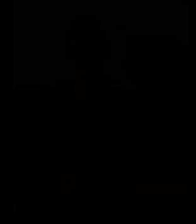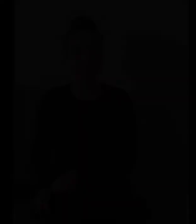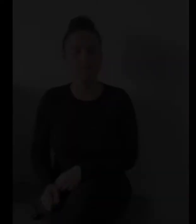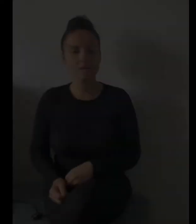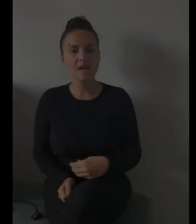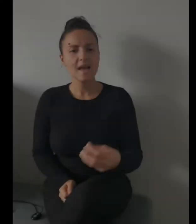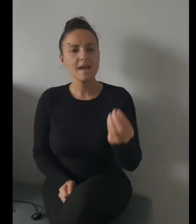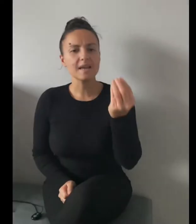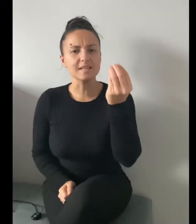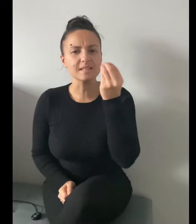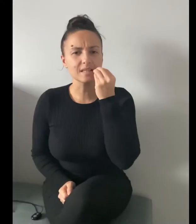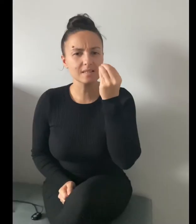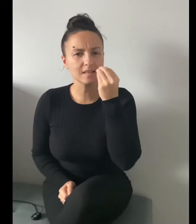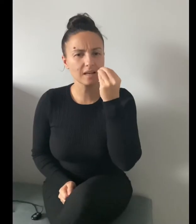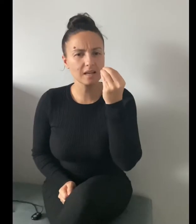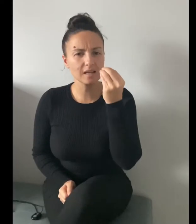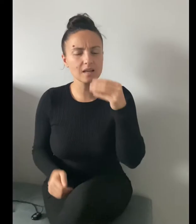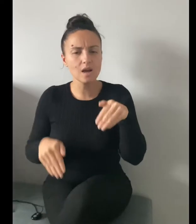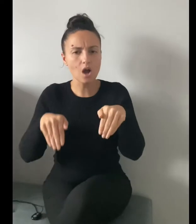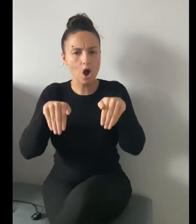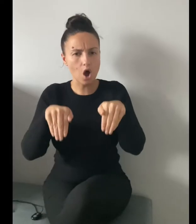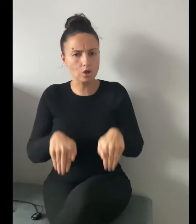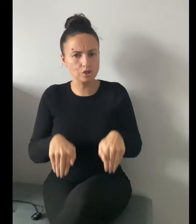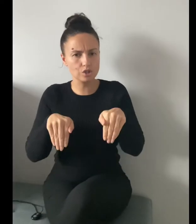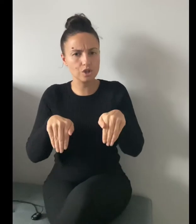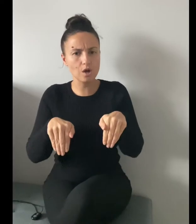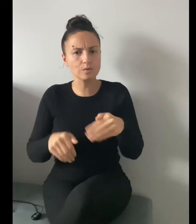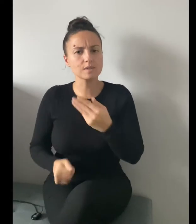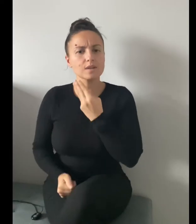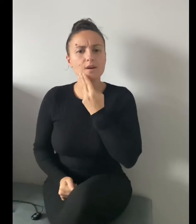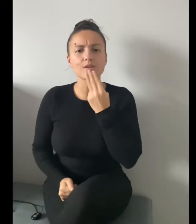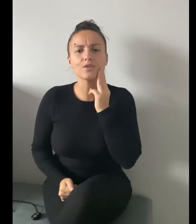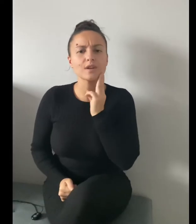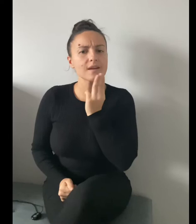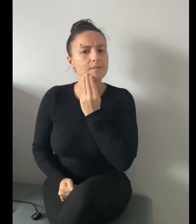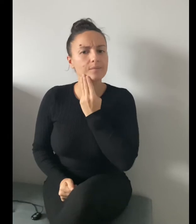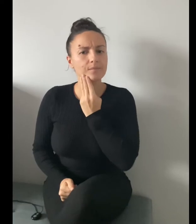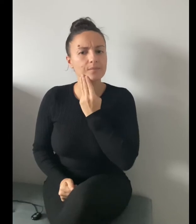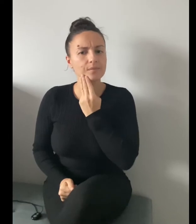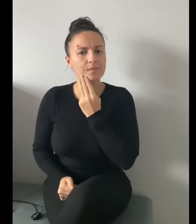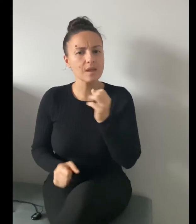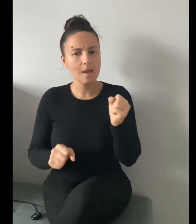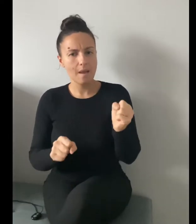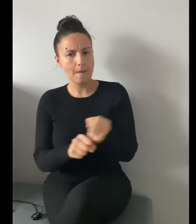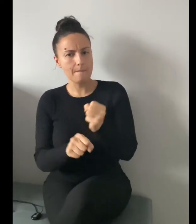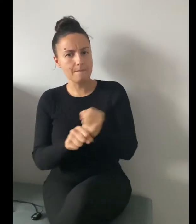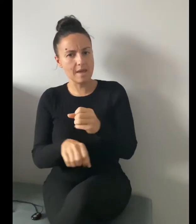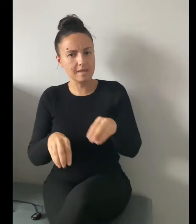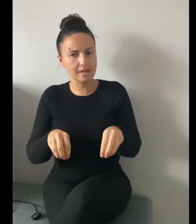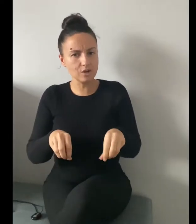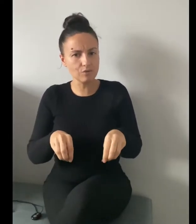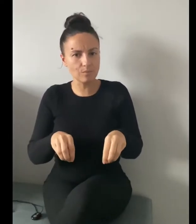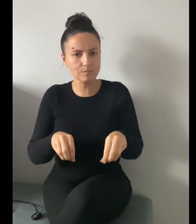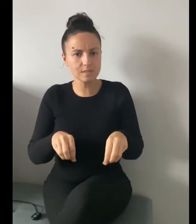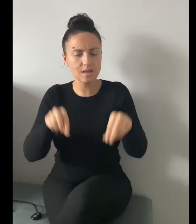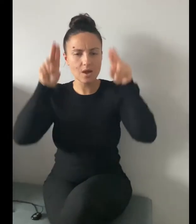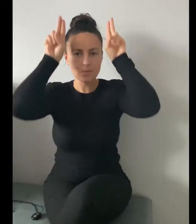Is he snacking on toast and honey? Making crumbs with